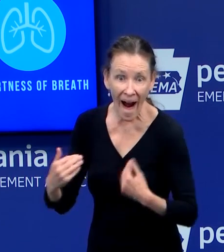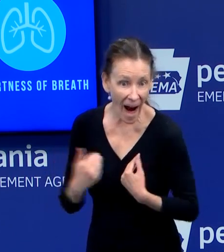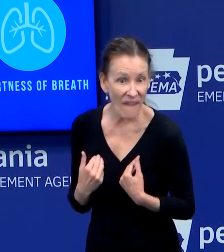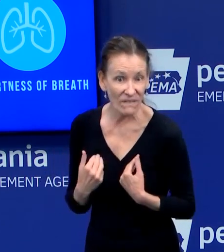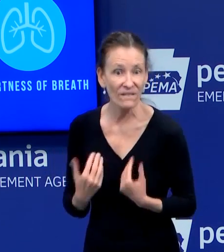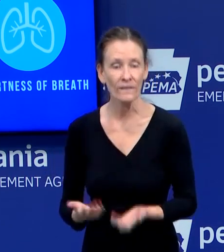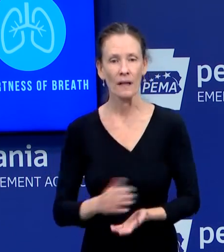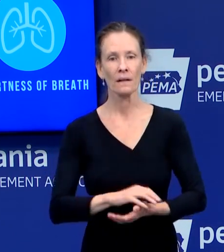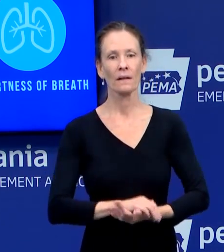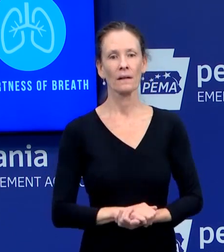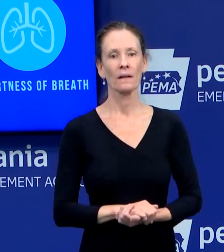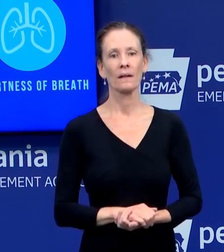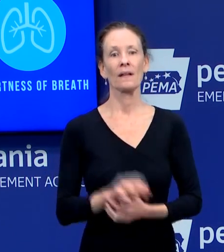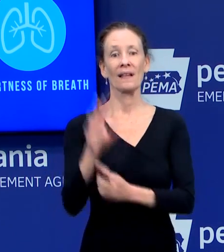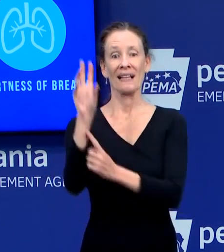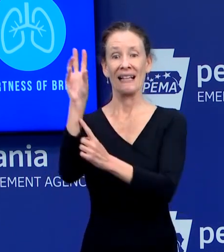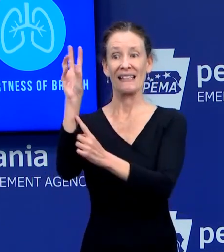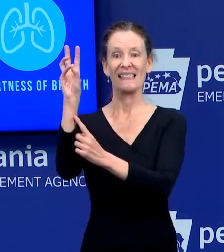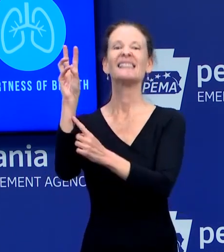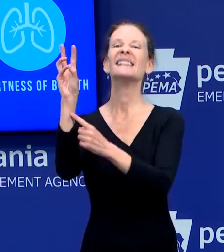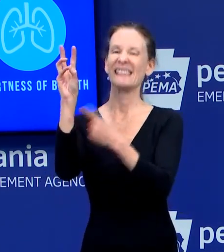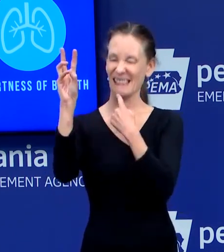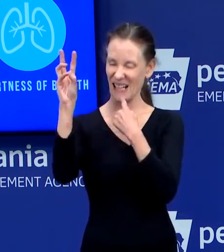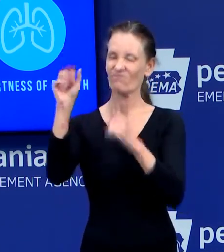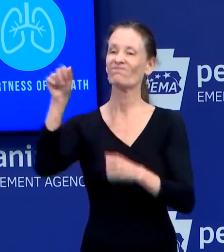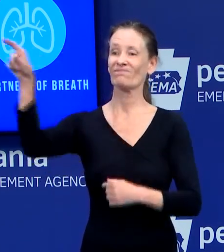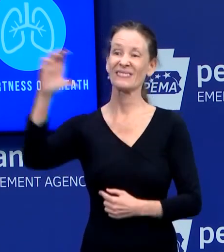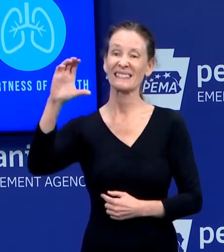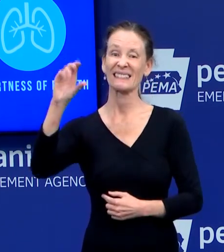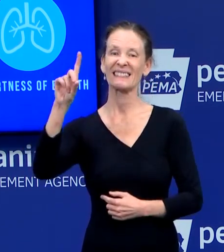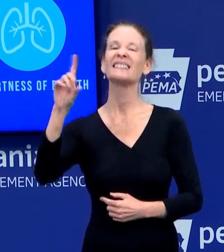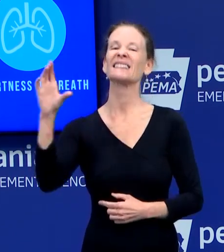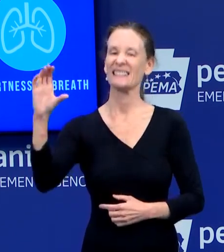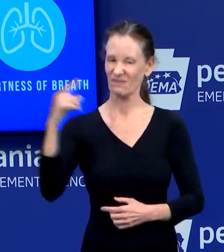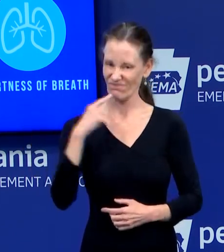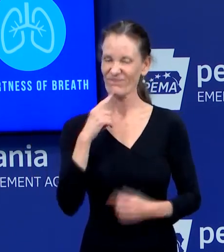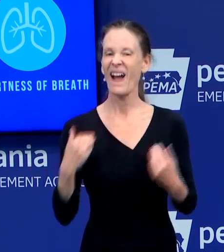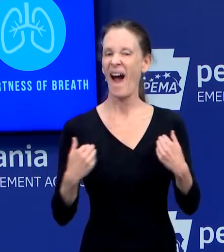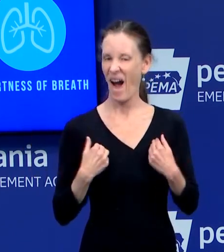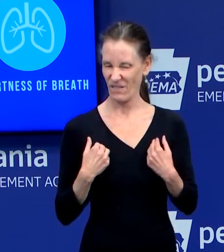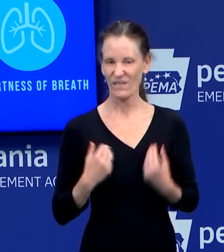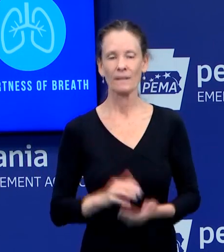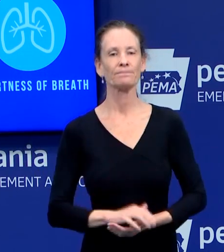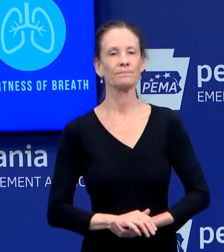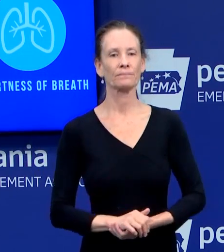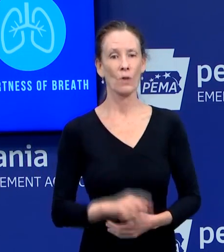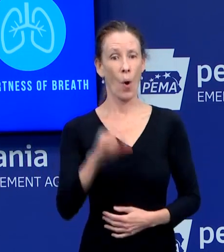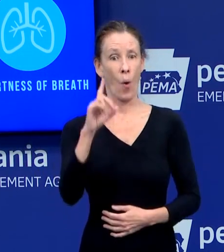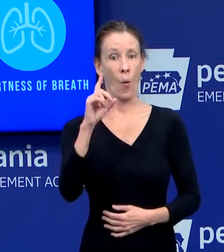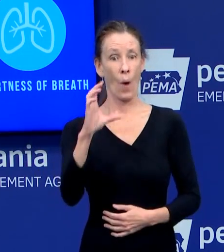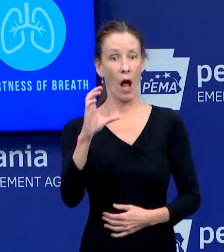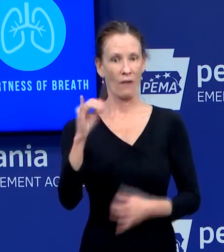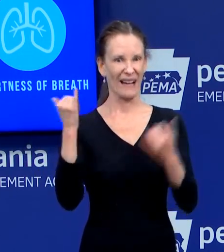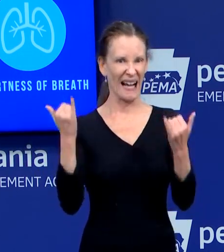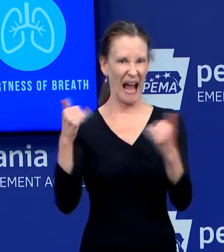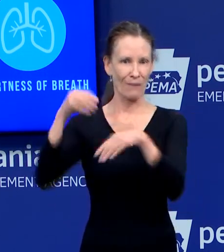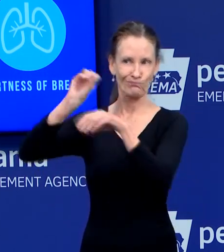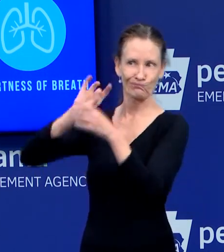nearly 130 tests are on their way to the lab or being processed at the lab now.